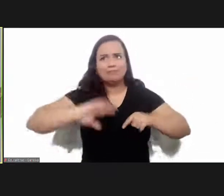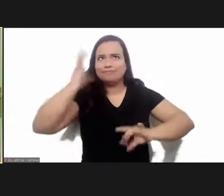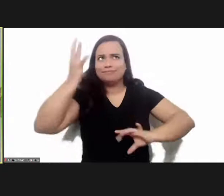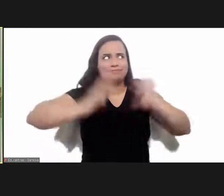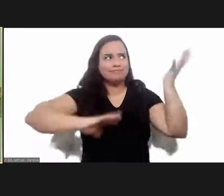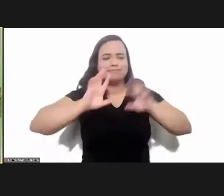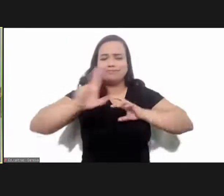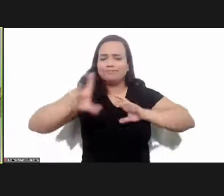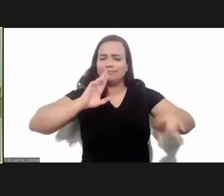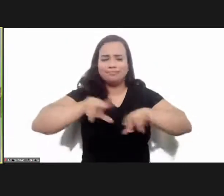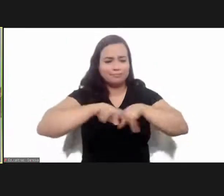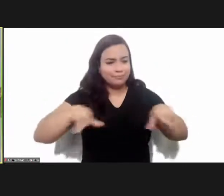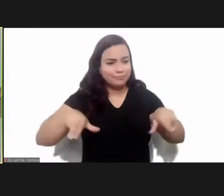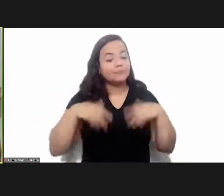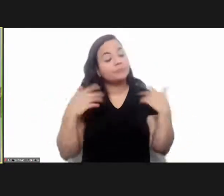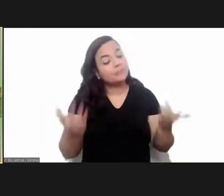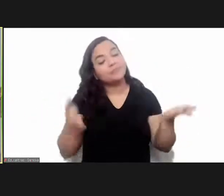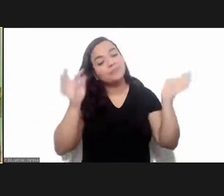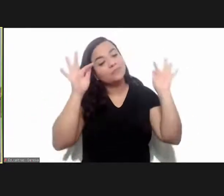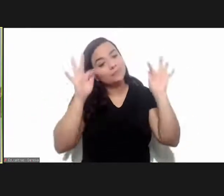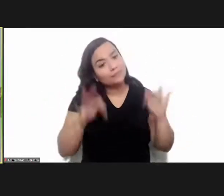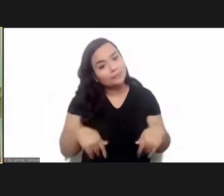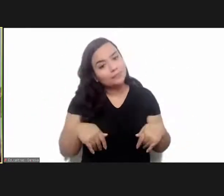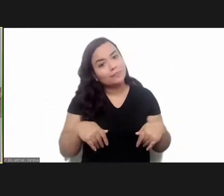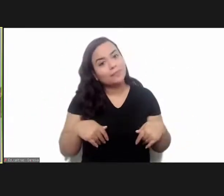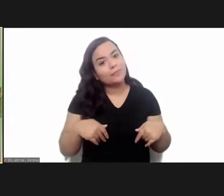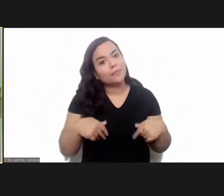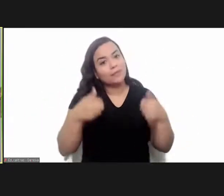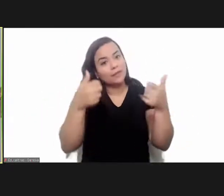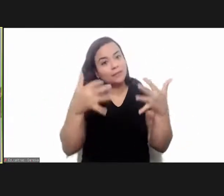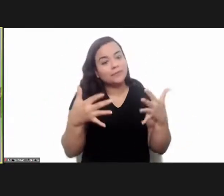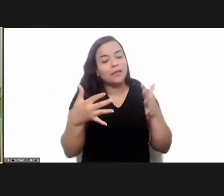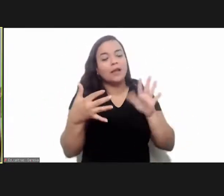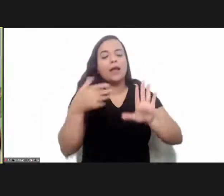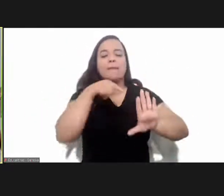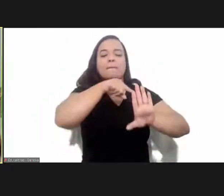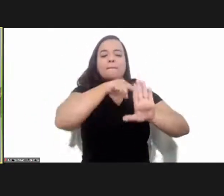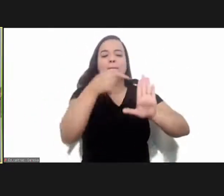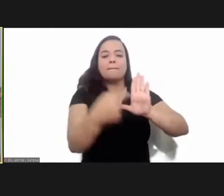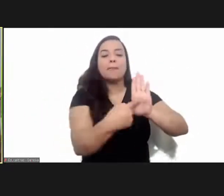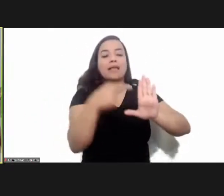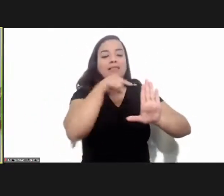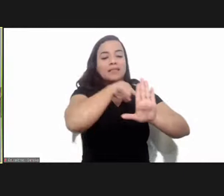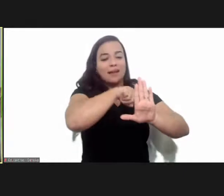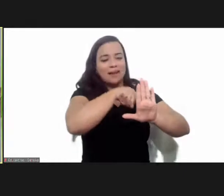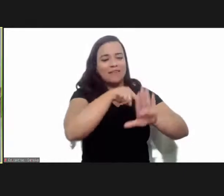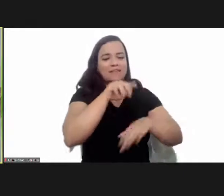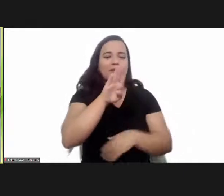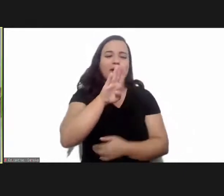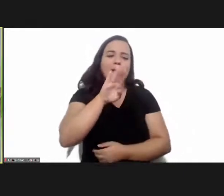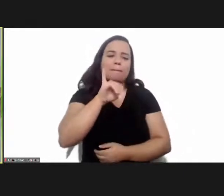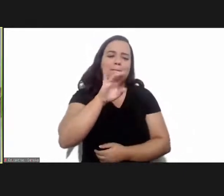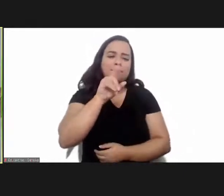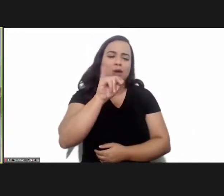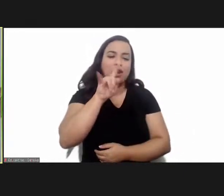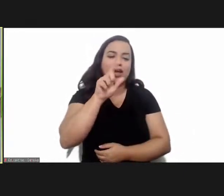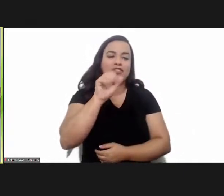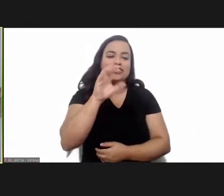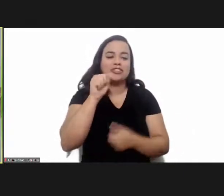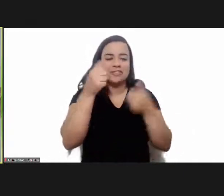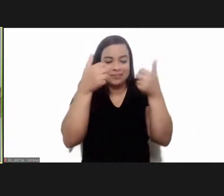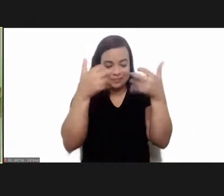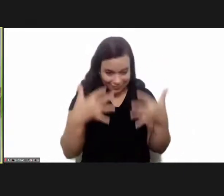atypical situations during the pandemic so by conclusion i want to use a biological metaphor which